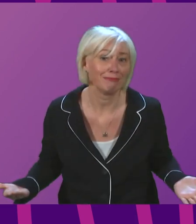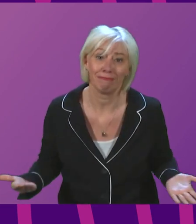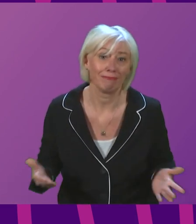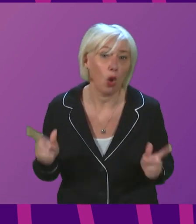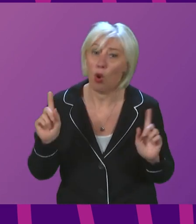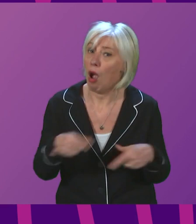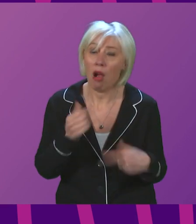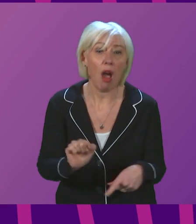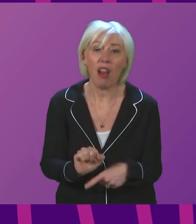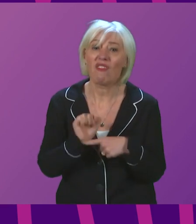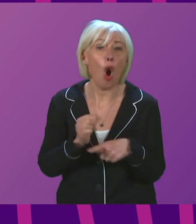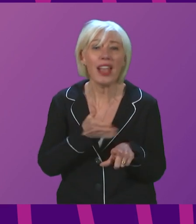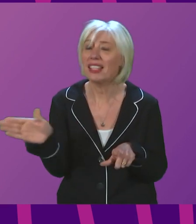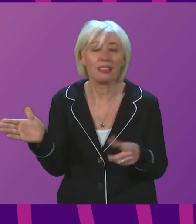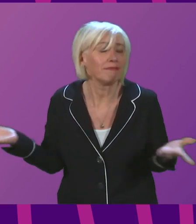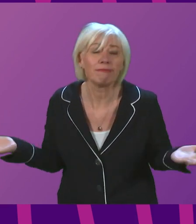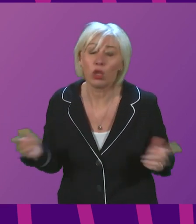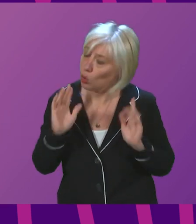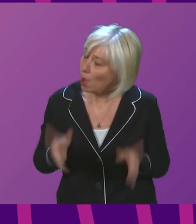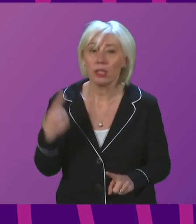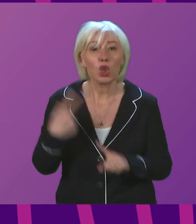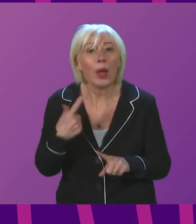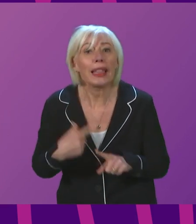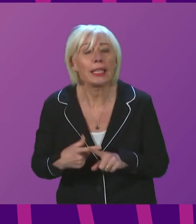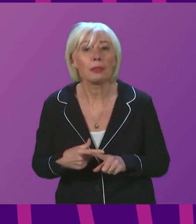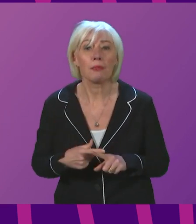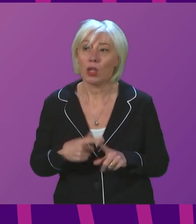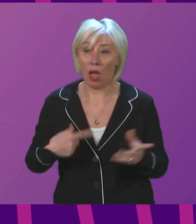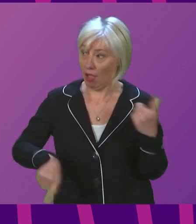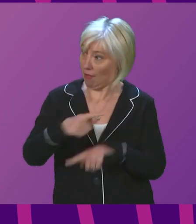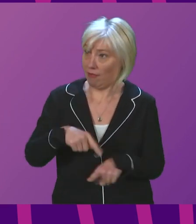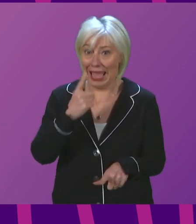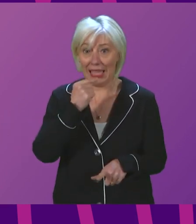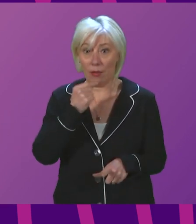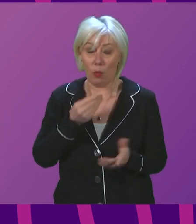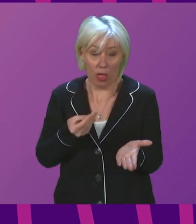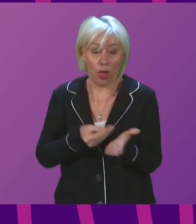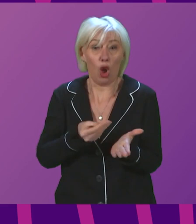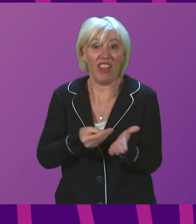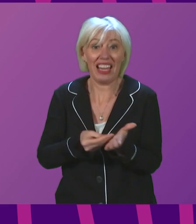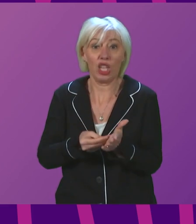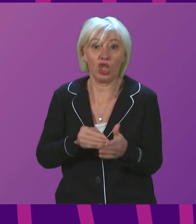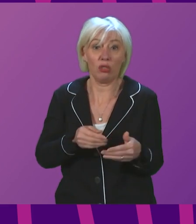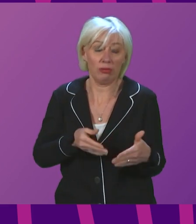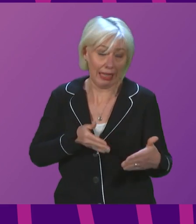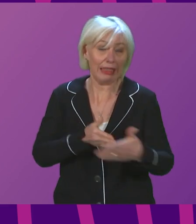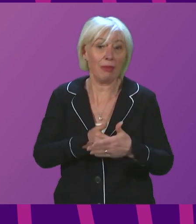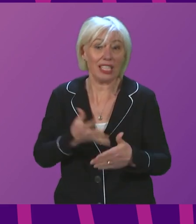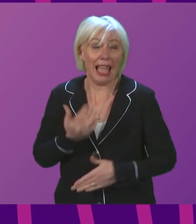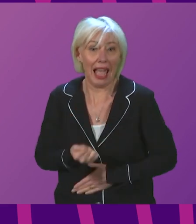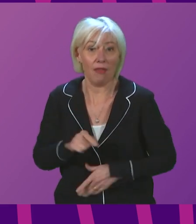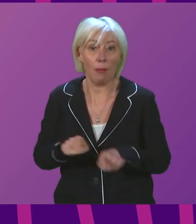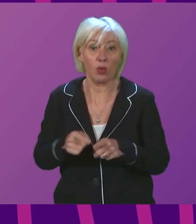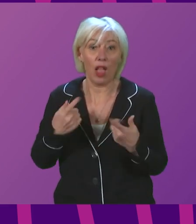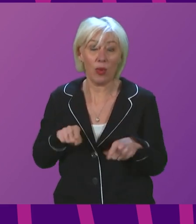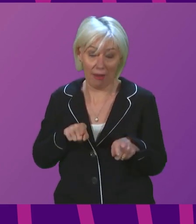avoid that problem. We must act quickly insofar as we are able, given our financial constraints, and we must get ahead of